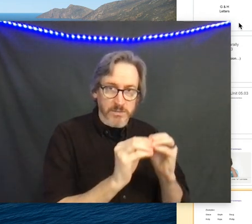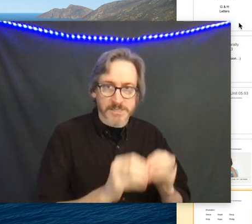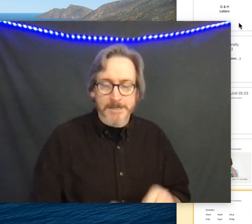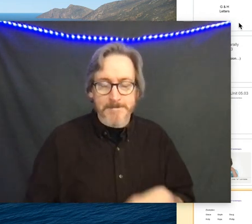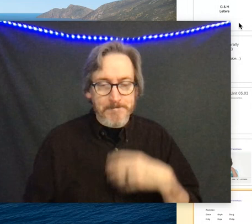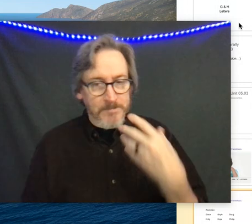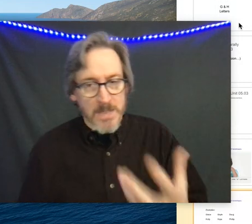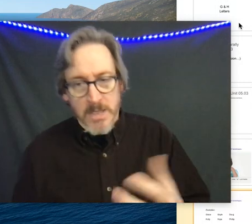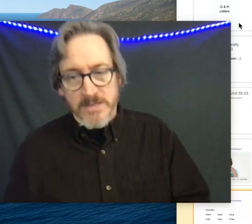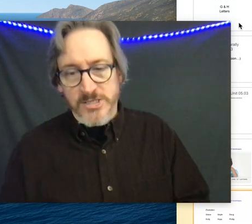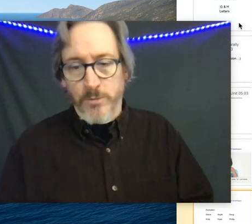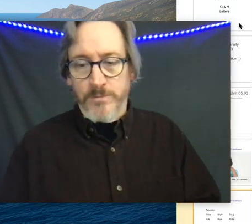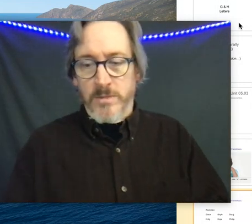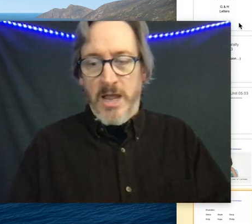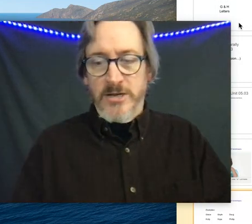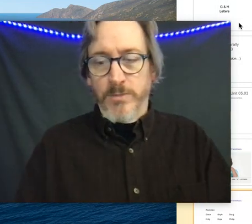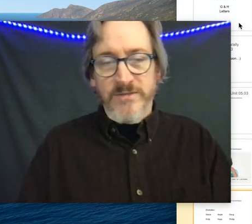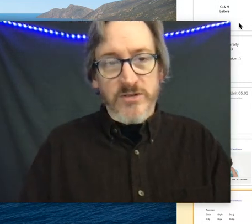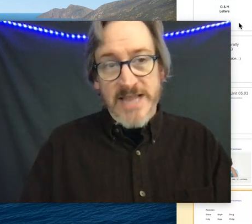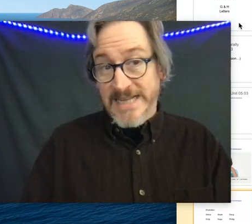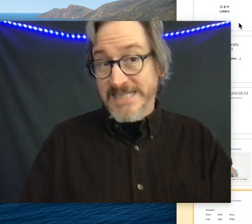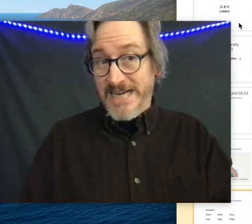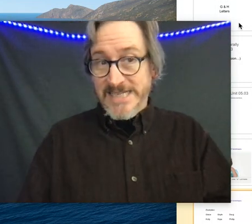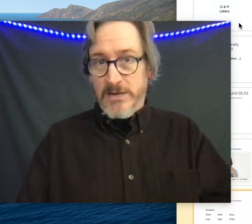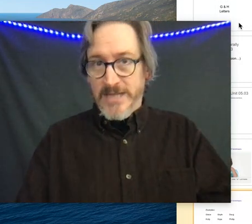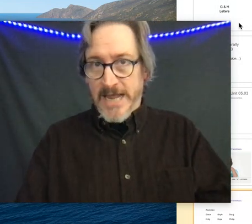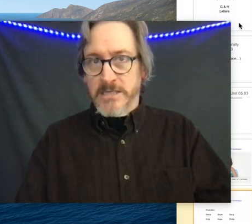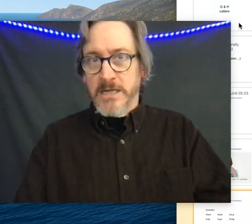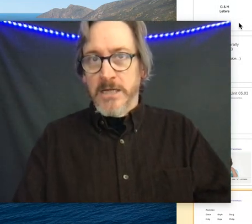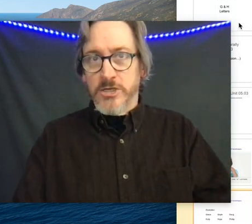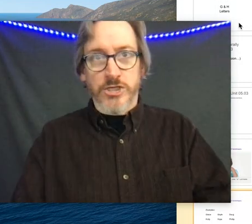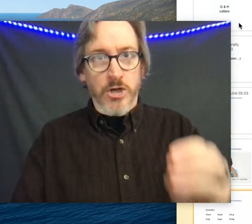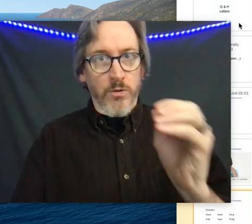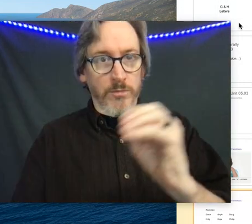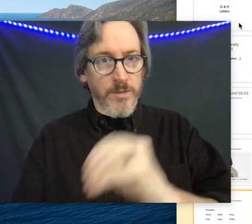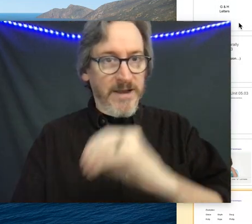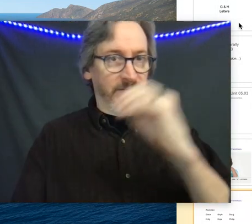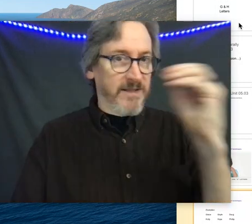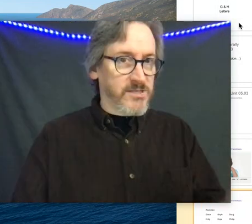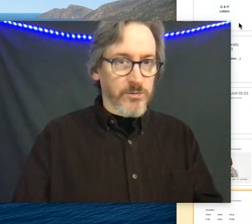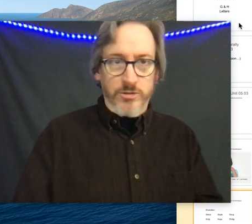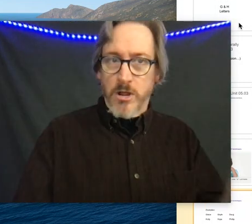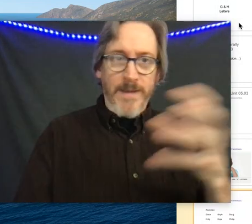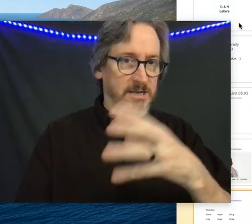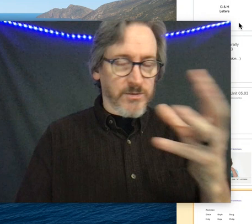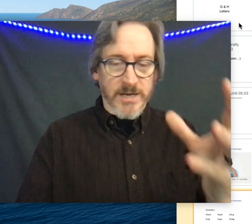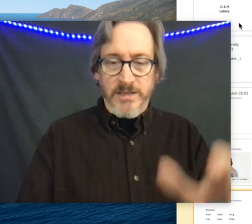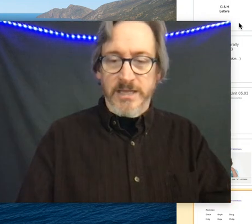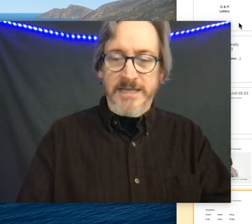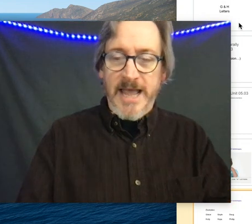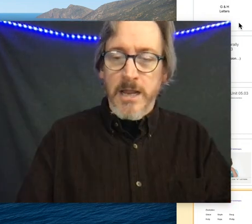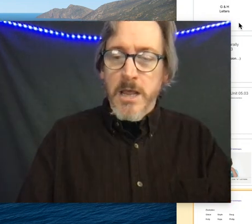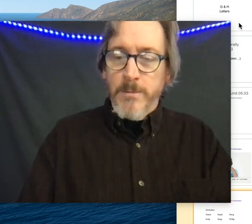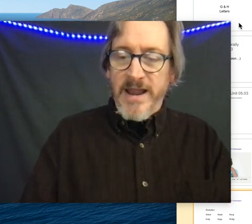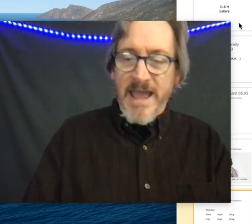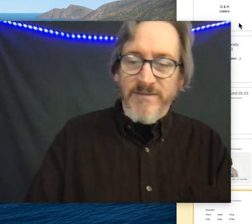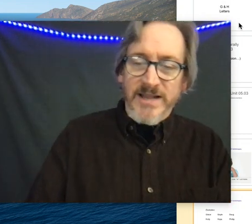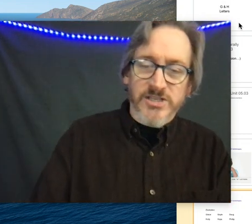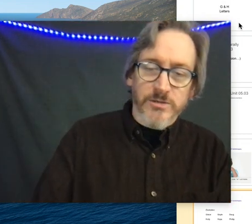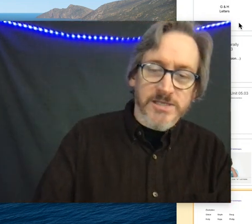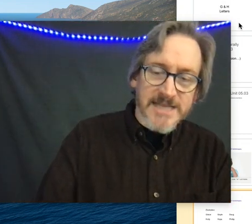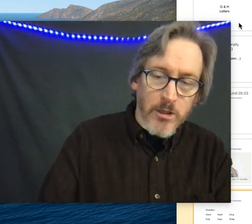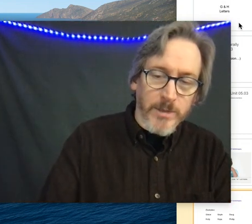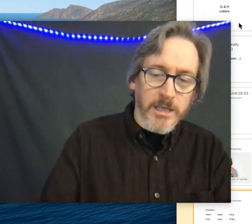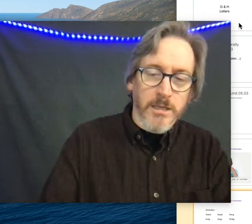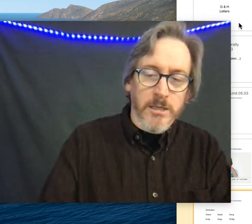of symbols. So I don't believe there's any studies out yet to show the benefits or the drawbacks or anything like that. But I have